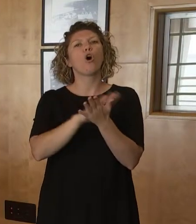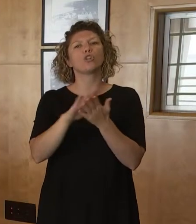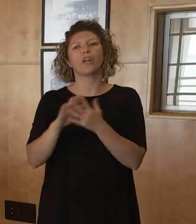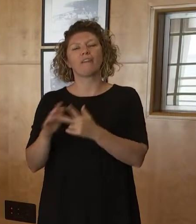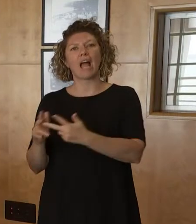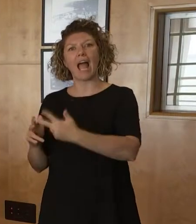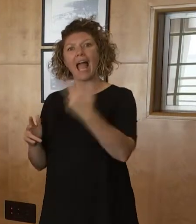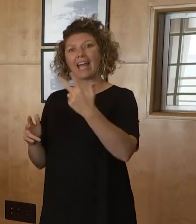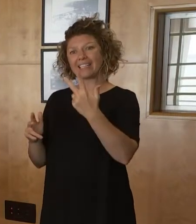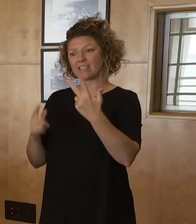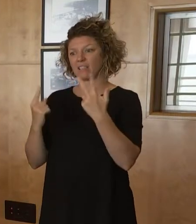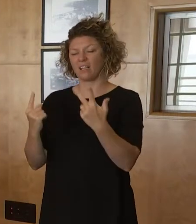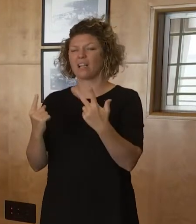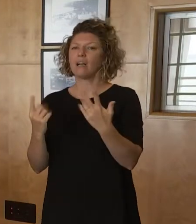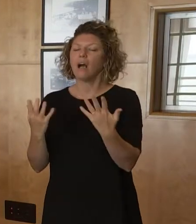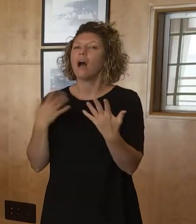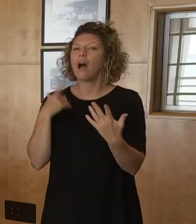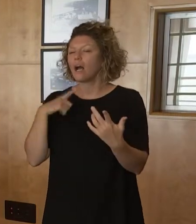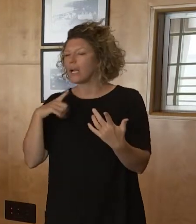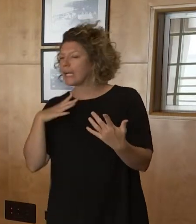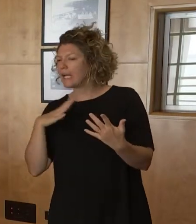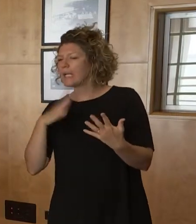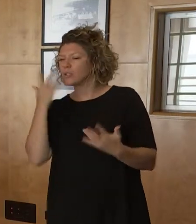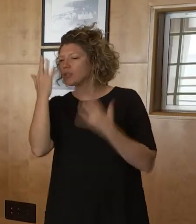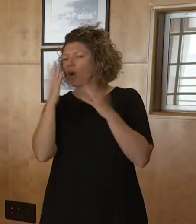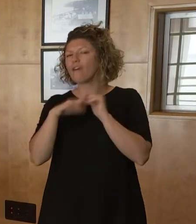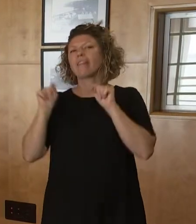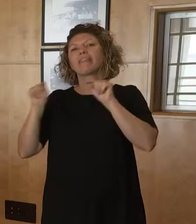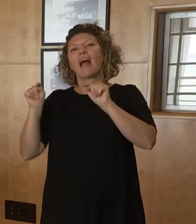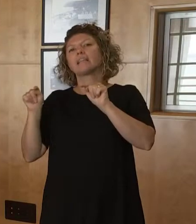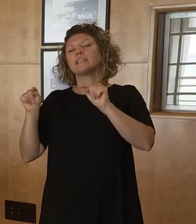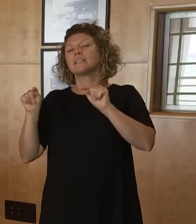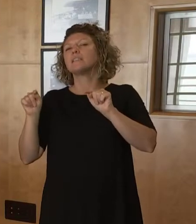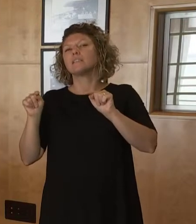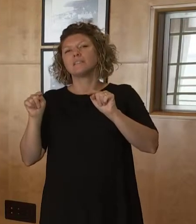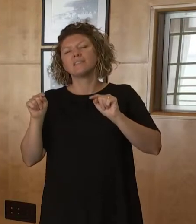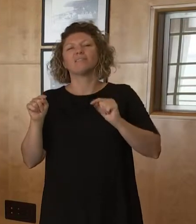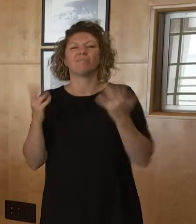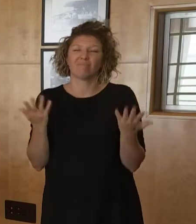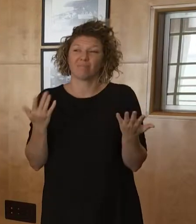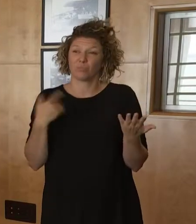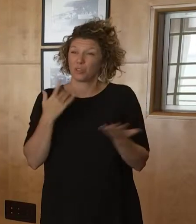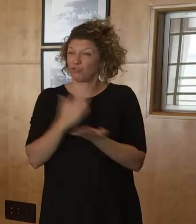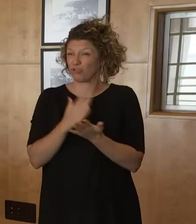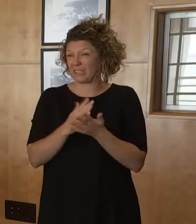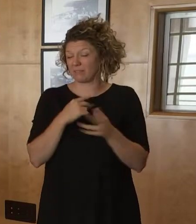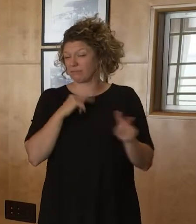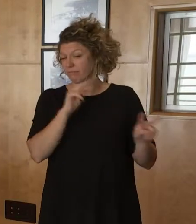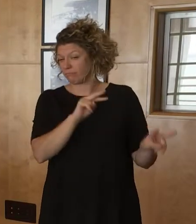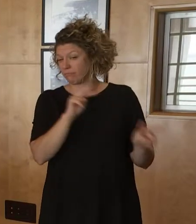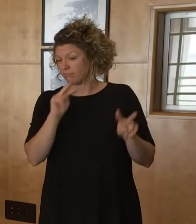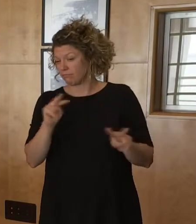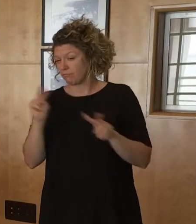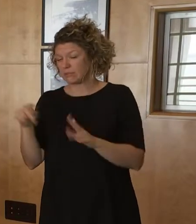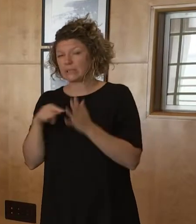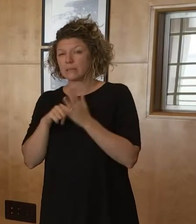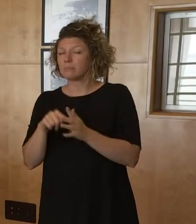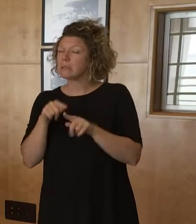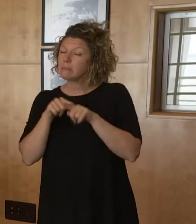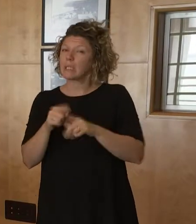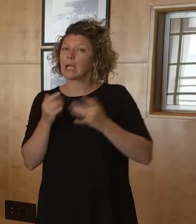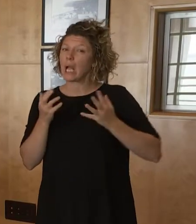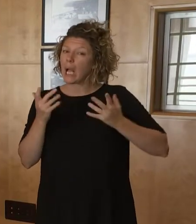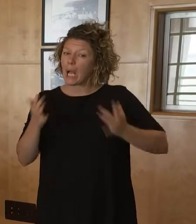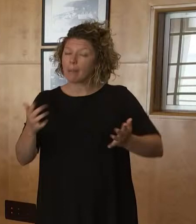taken into consideration. We believe that we have been, and we've been saying this for some days now, proportionate in our response. We have